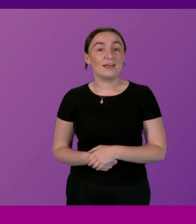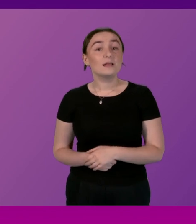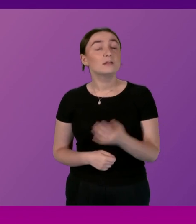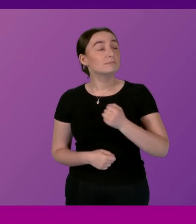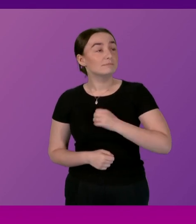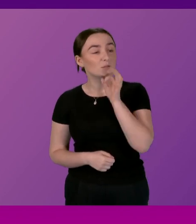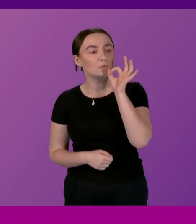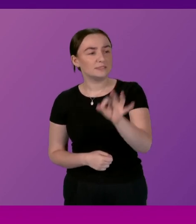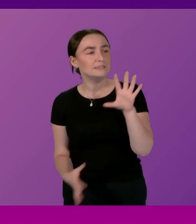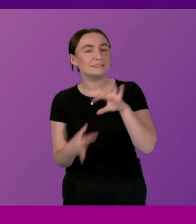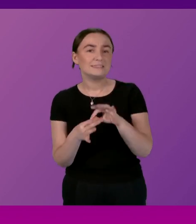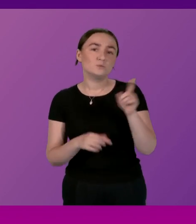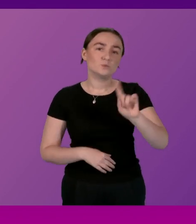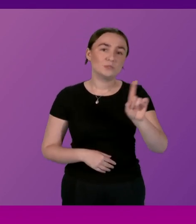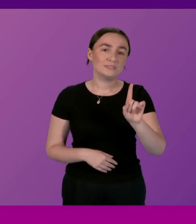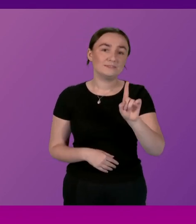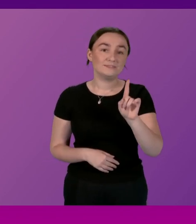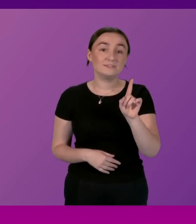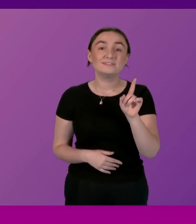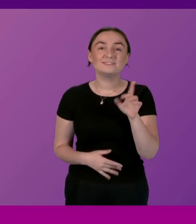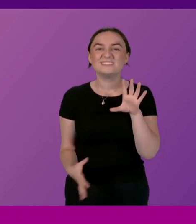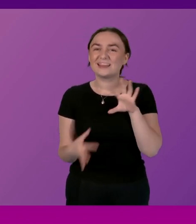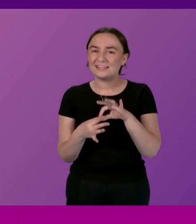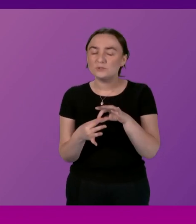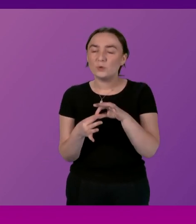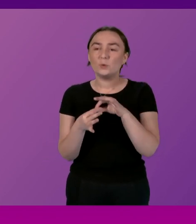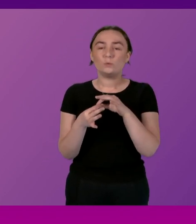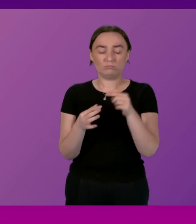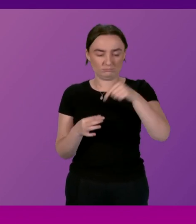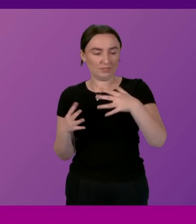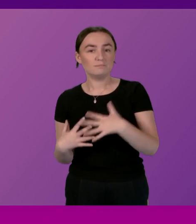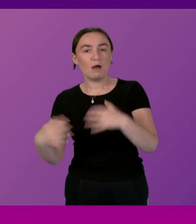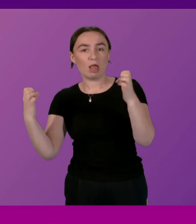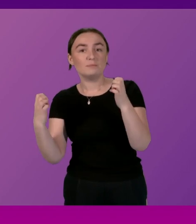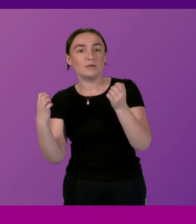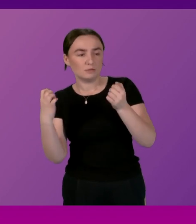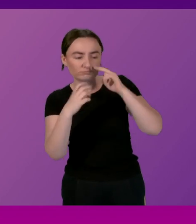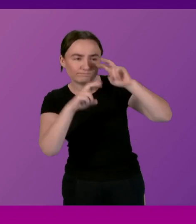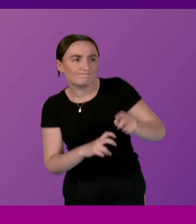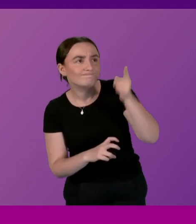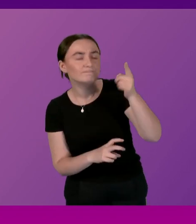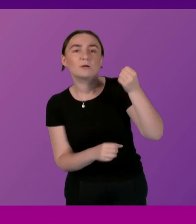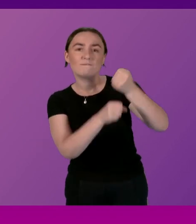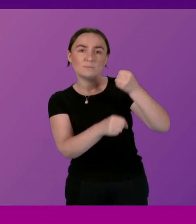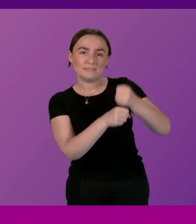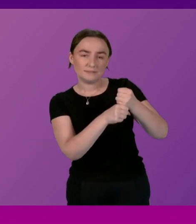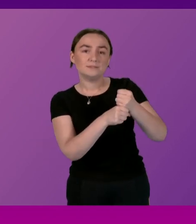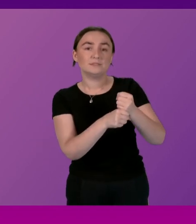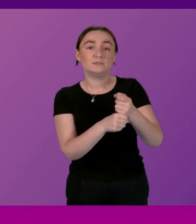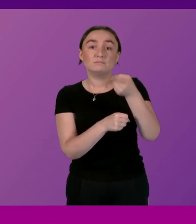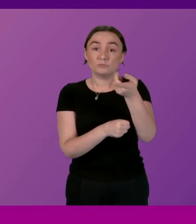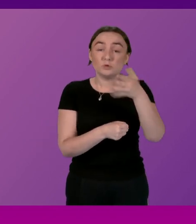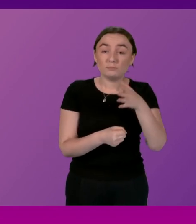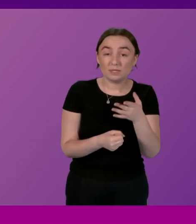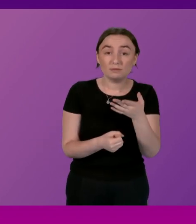really, as I'm sure you will expect, about the scrutiny that this parliament can give the Scottish Government, which I know you have indicated in the past that you very